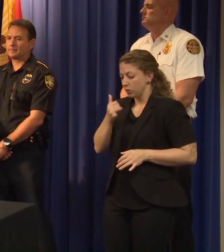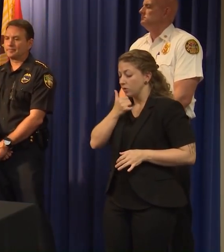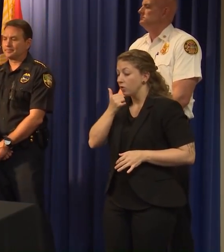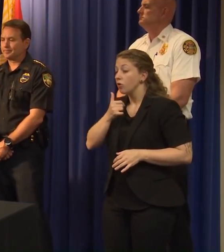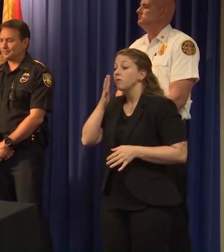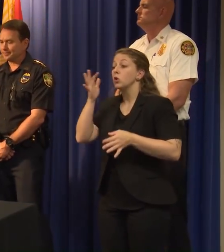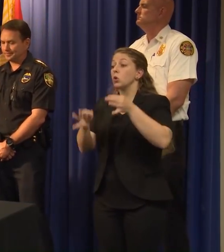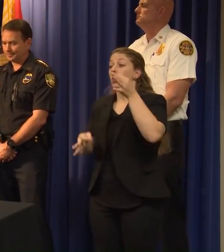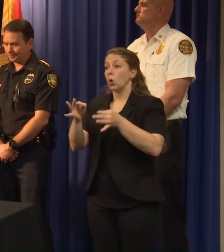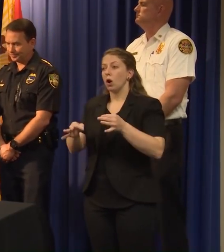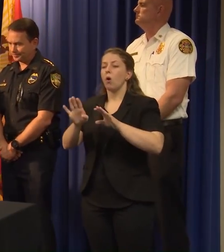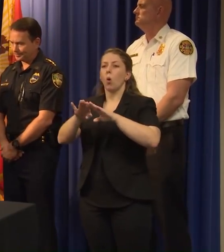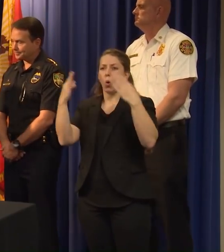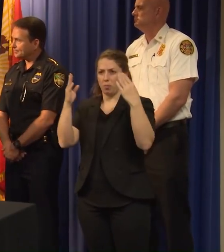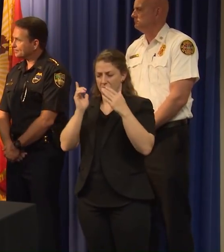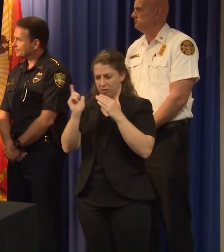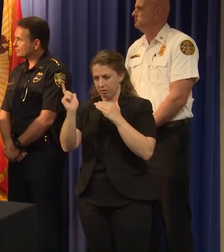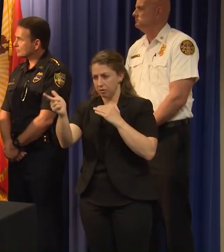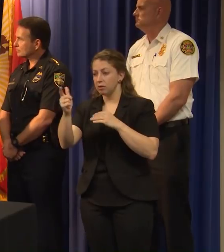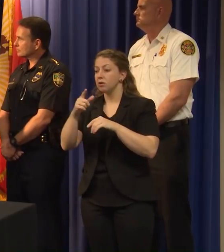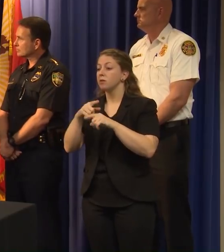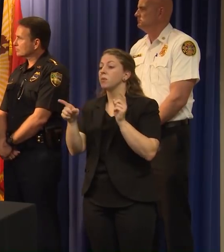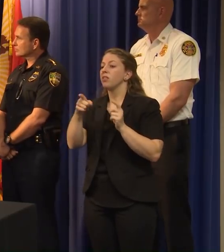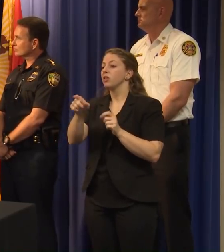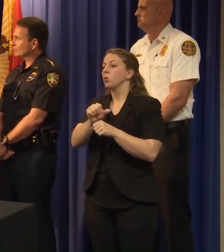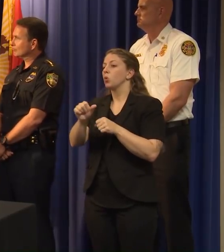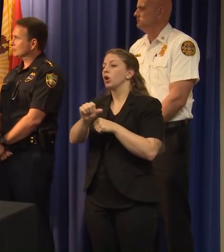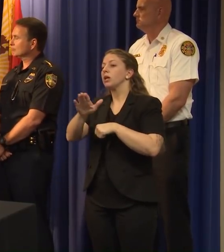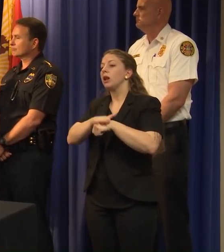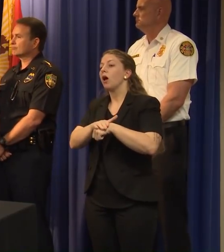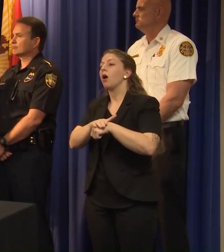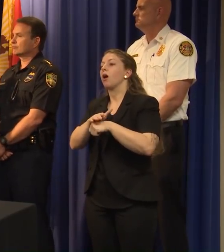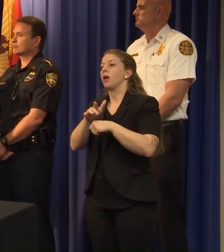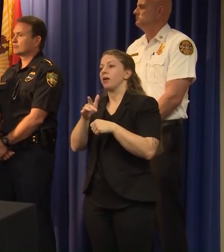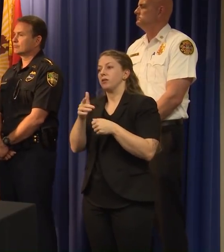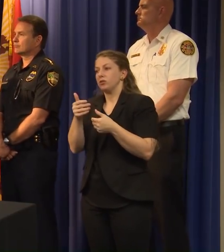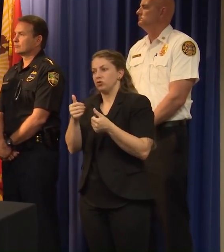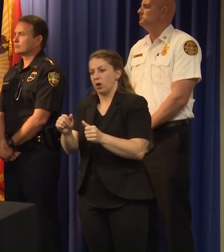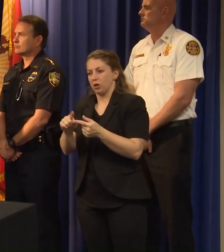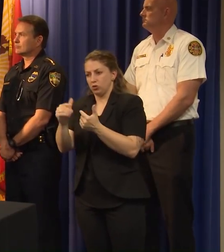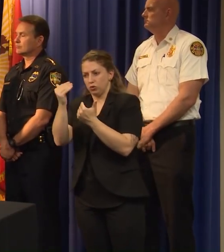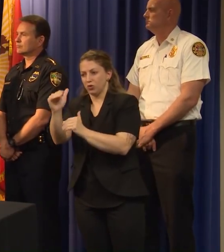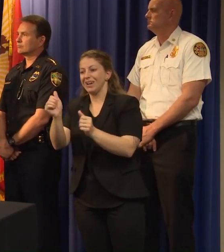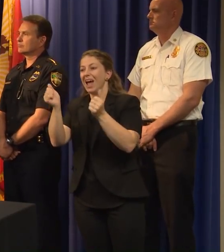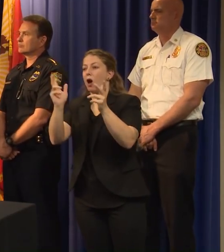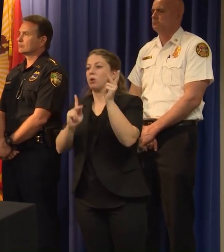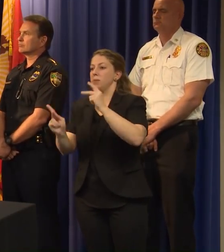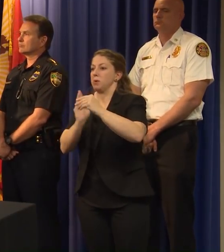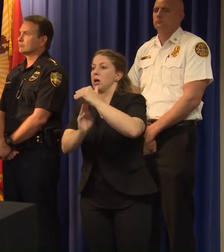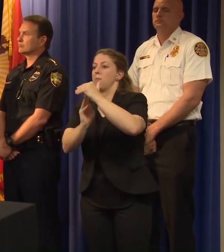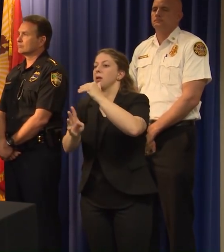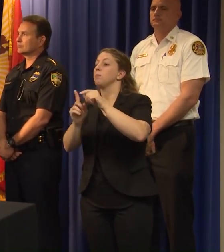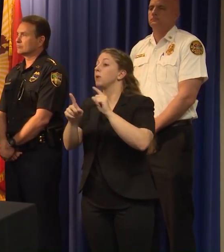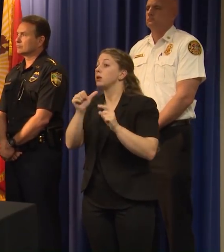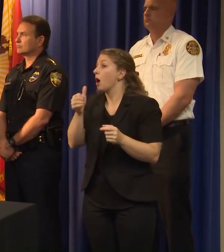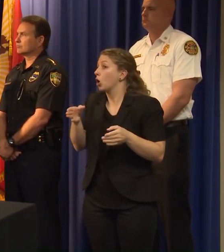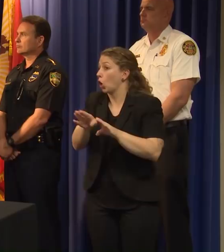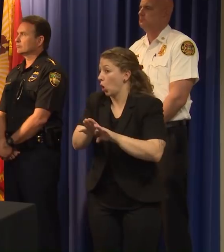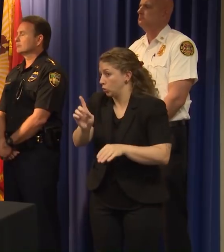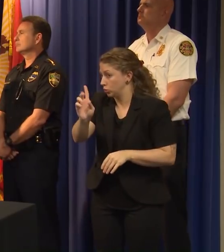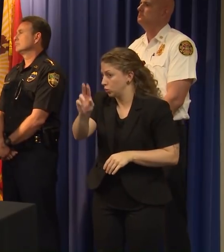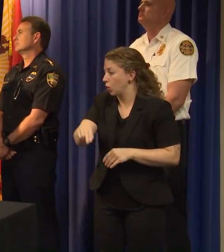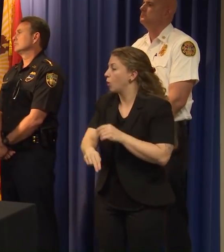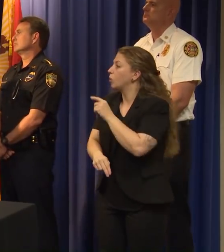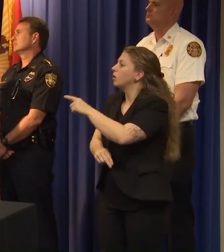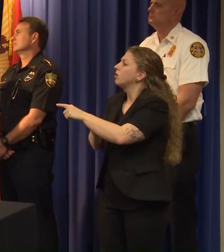caseload. It's not going to be closed, but they're already working to dramatically restrict the amount of flow through the building. Can you tell us